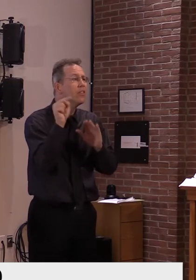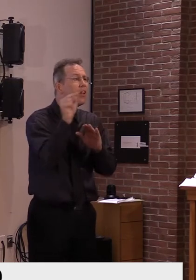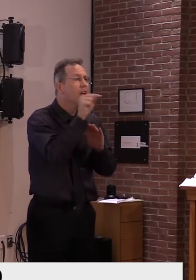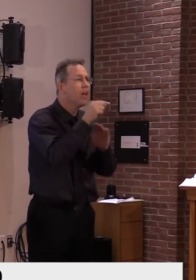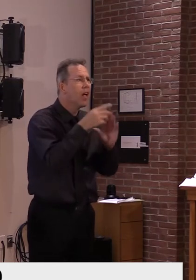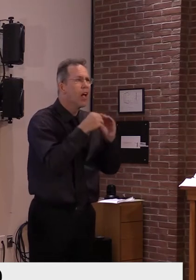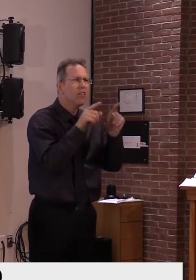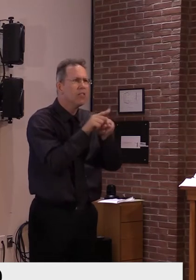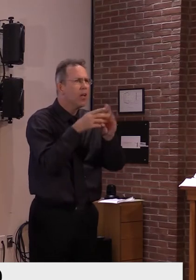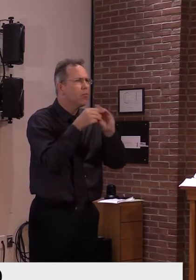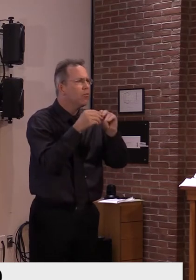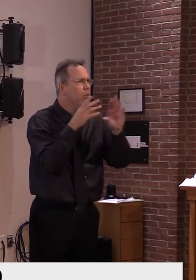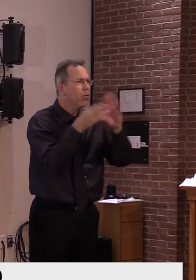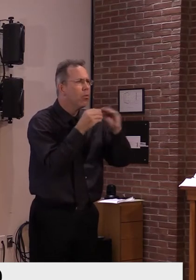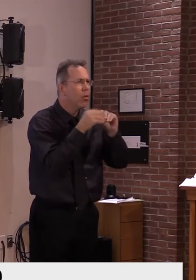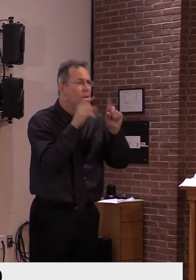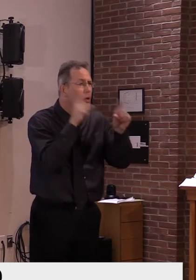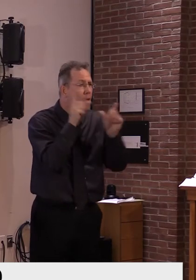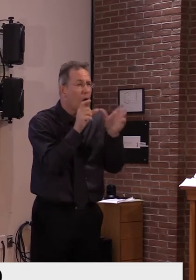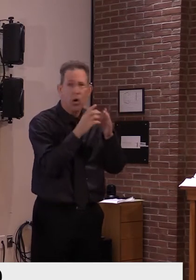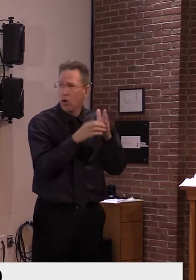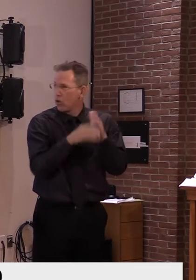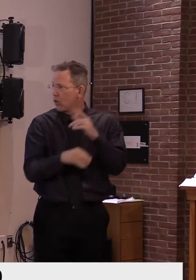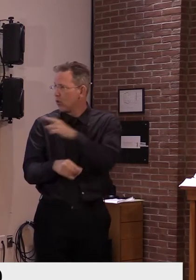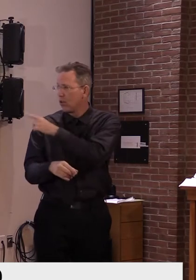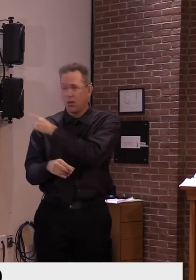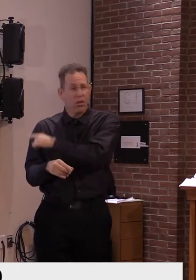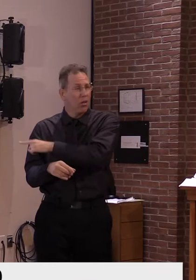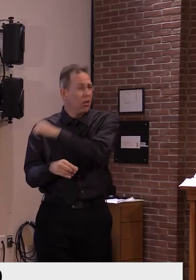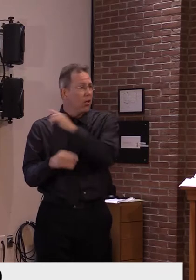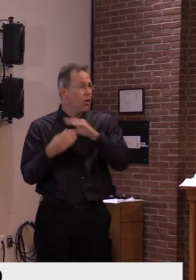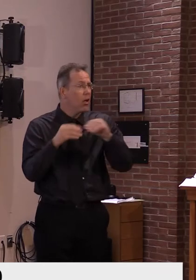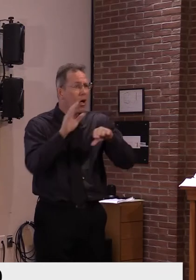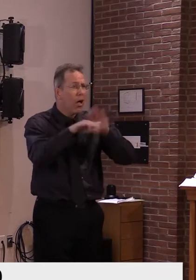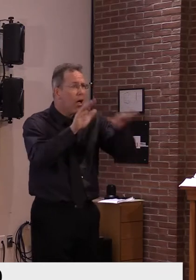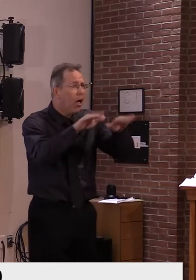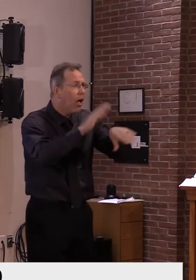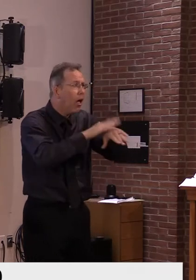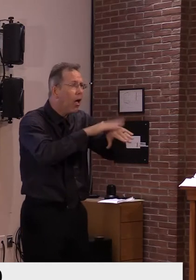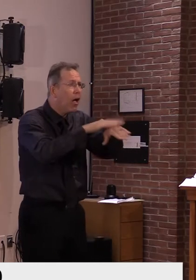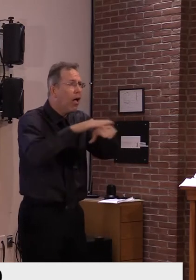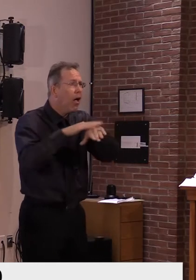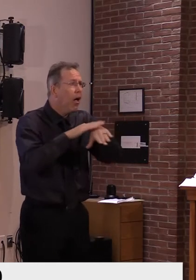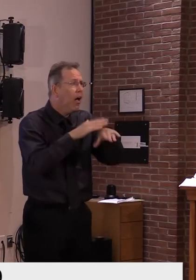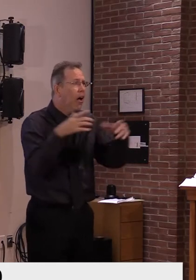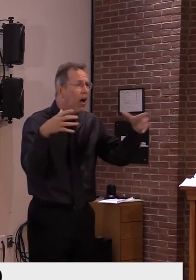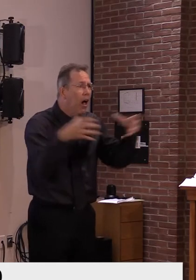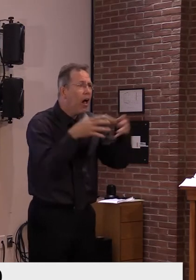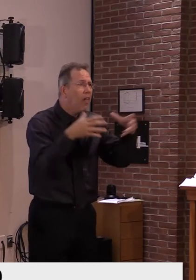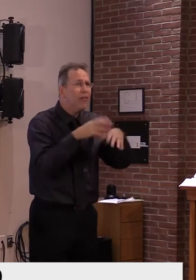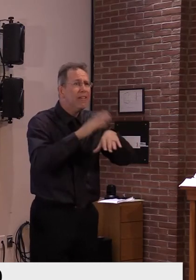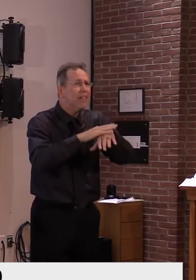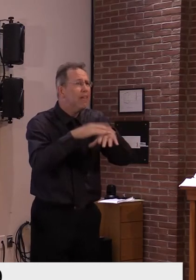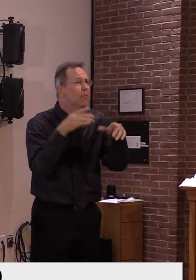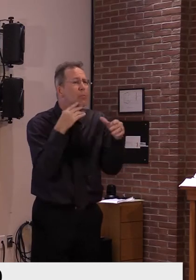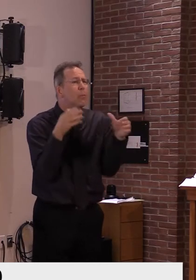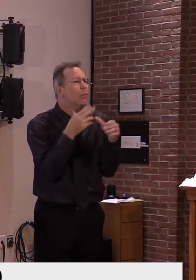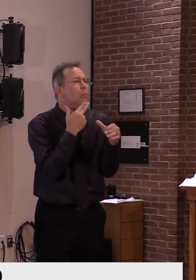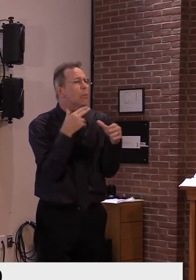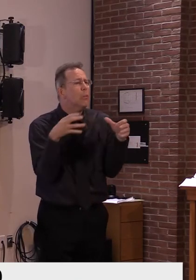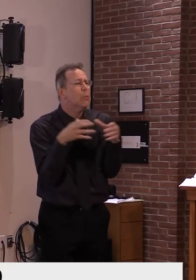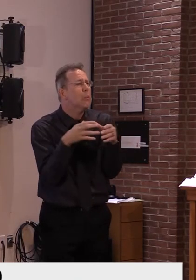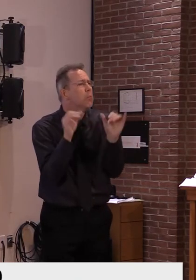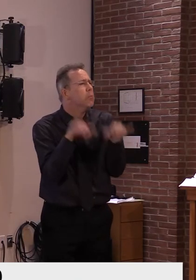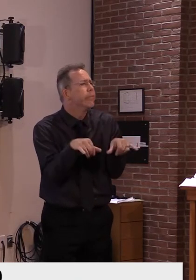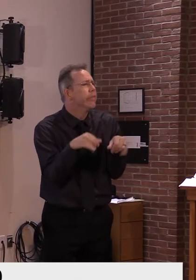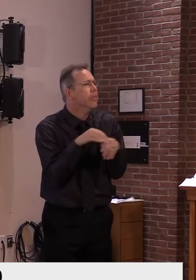in our travel region. And every state has called out specifically small gatherings. The weather has become colder, not as